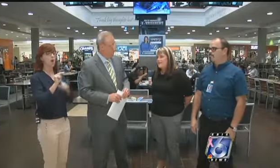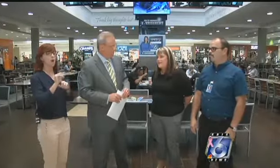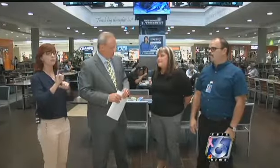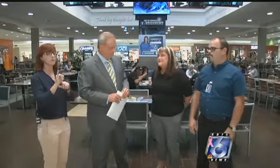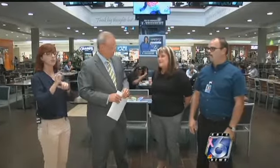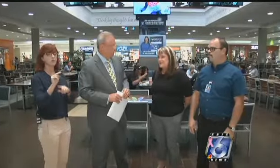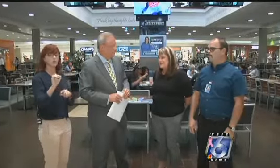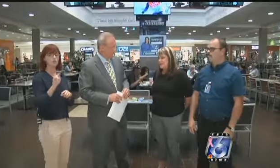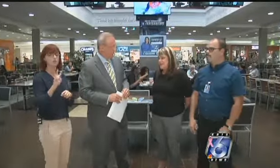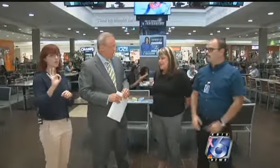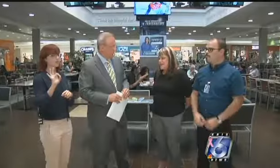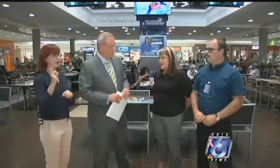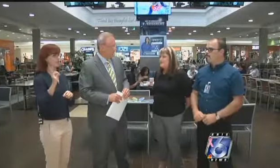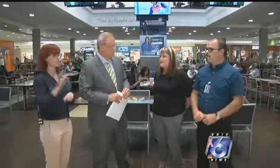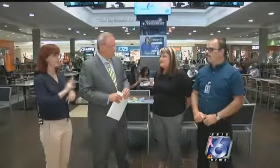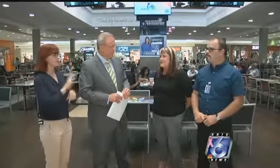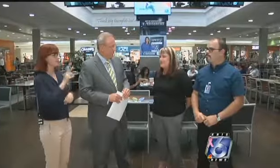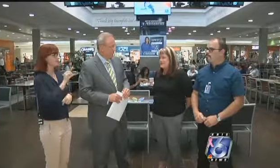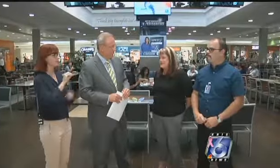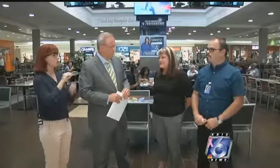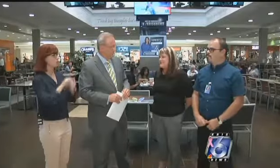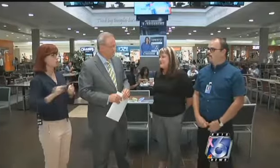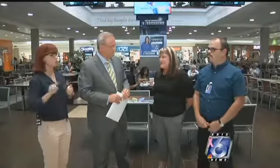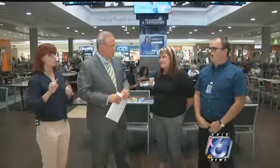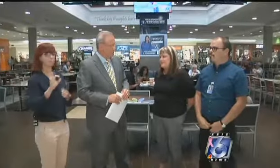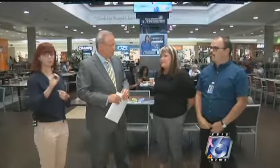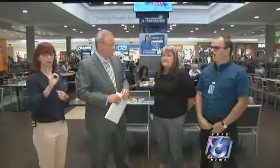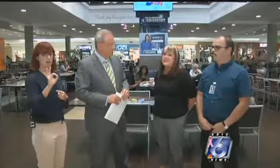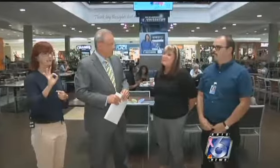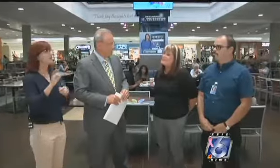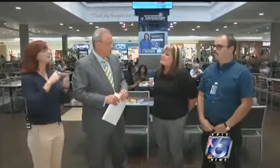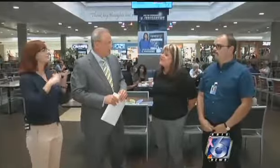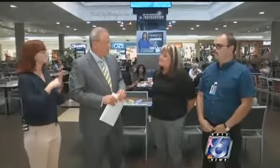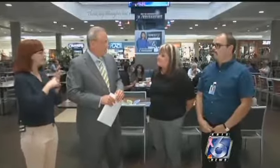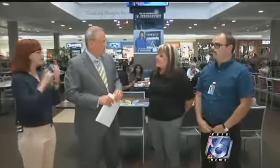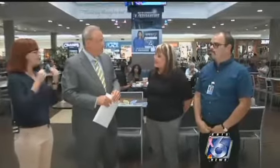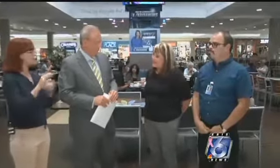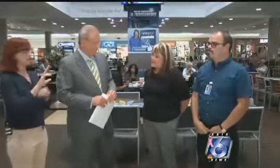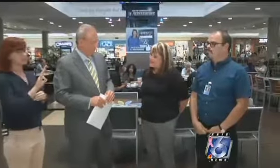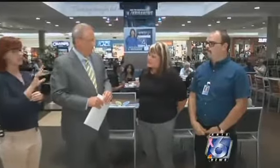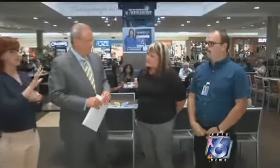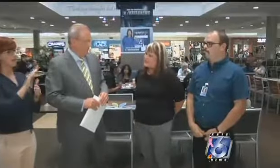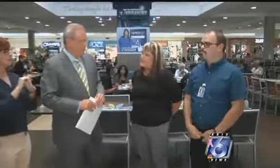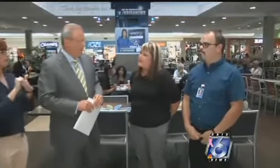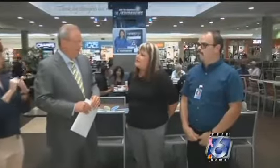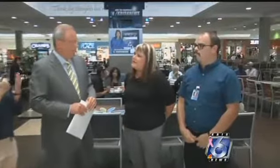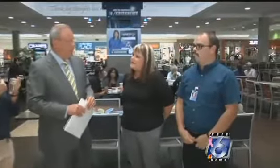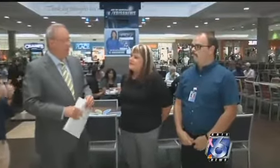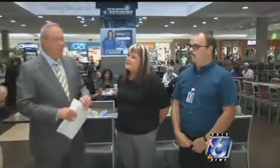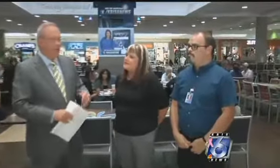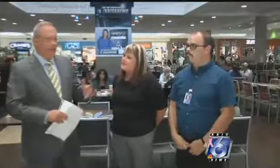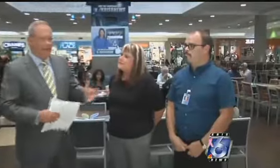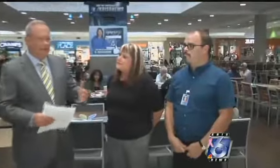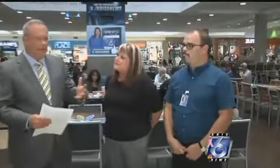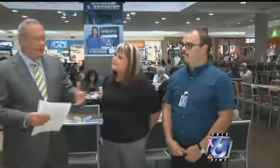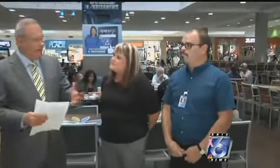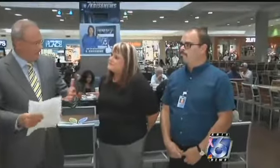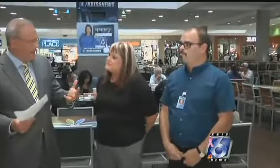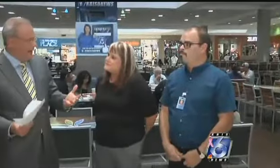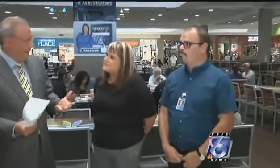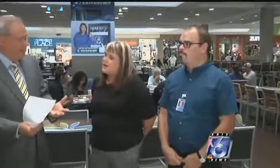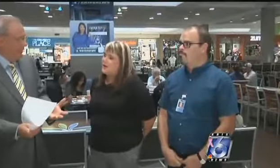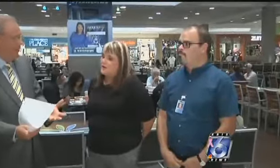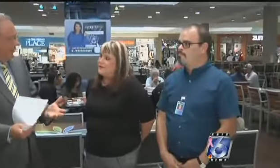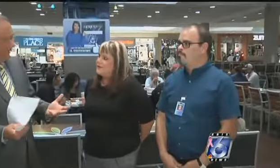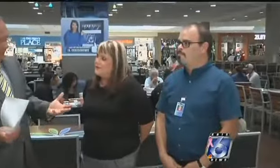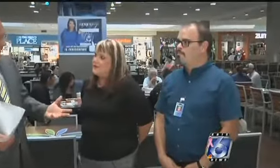9th, 6.30 to 9, and we still have tickets and tables. Tickets are only $75 each. All right. And what do people get when they come out